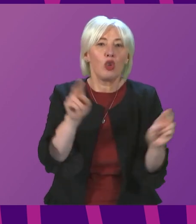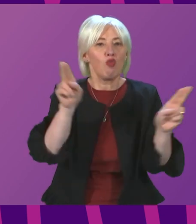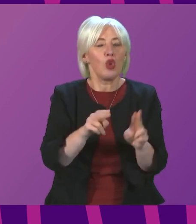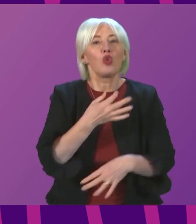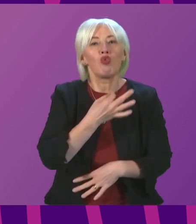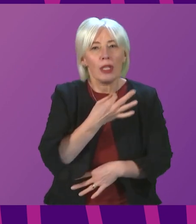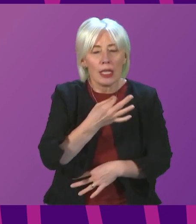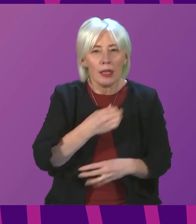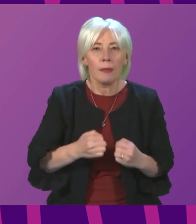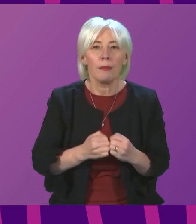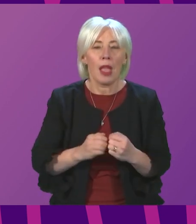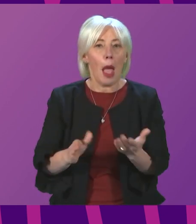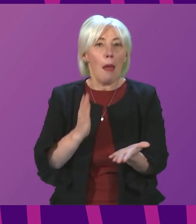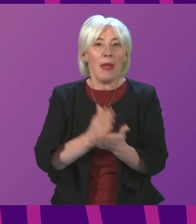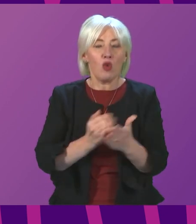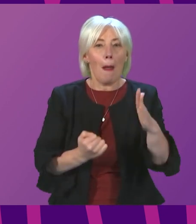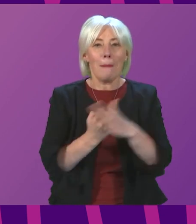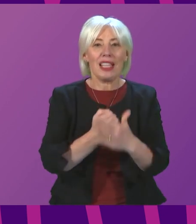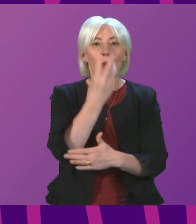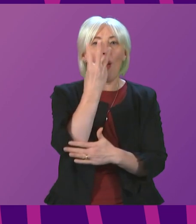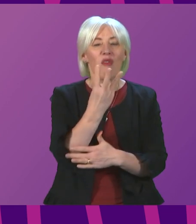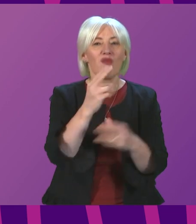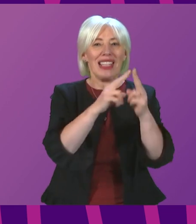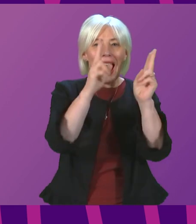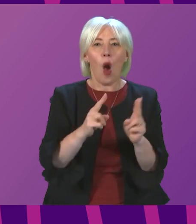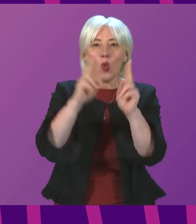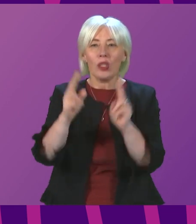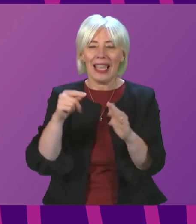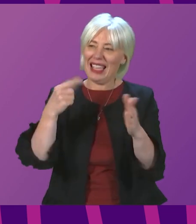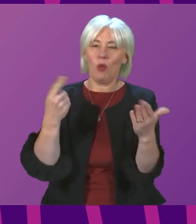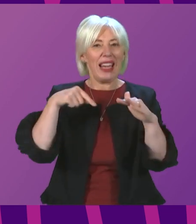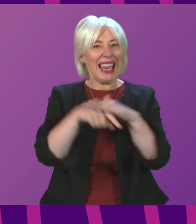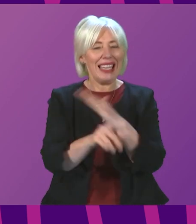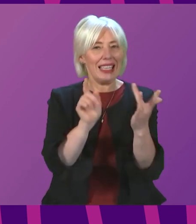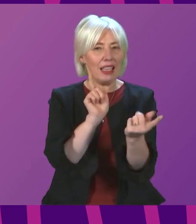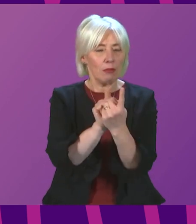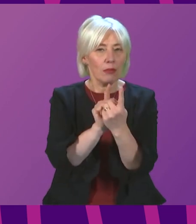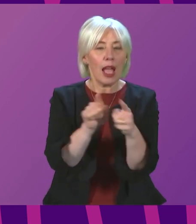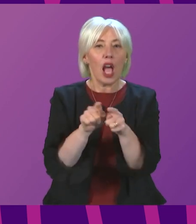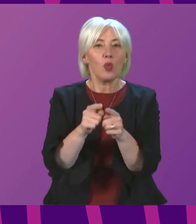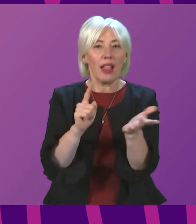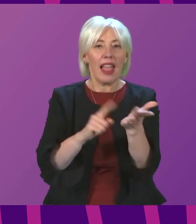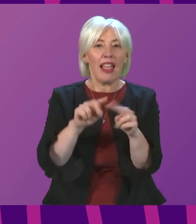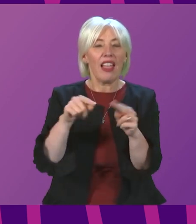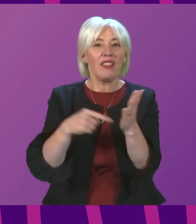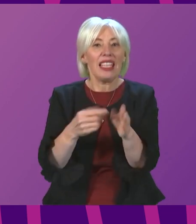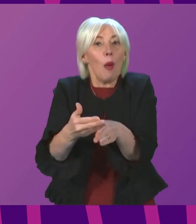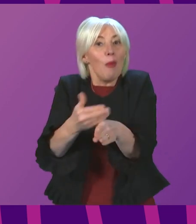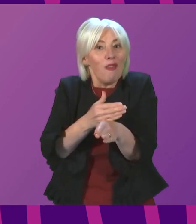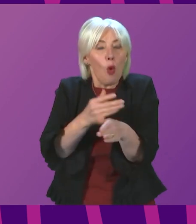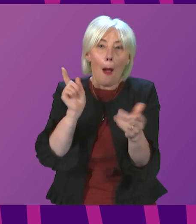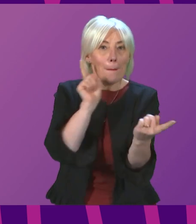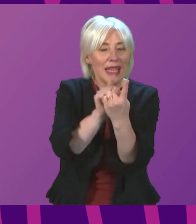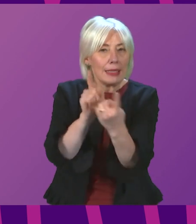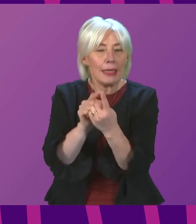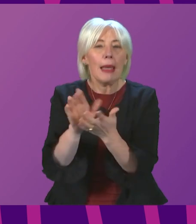make sure that there are no more than three households in any indoor gathering we do have and take lateral flow tests before we go, we further reduce the